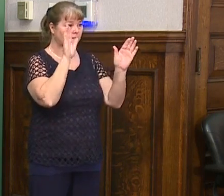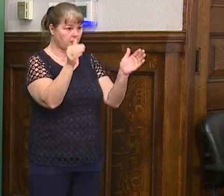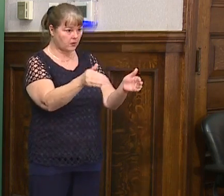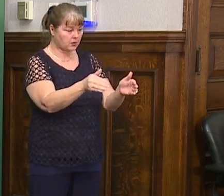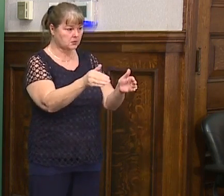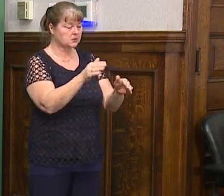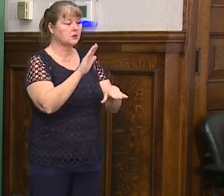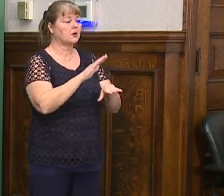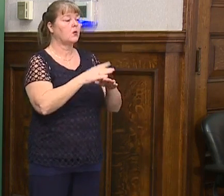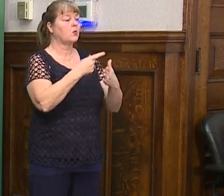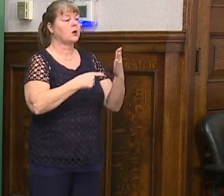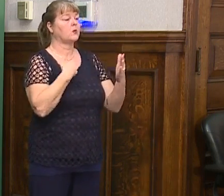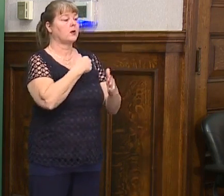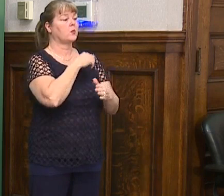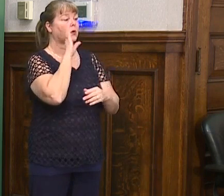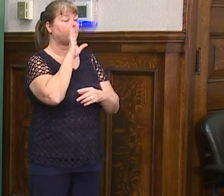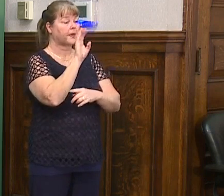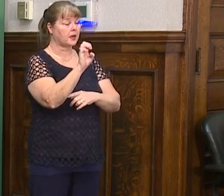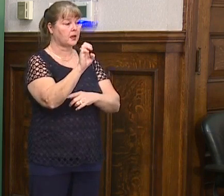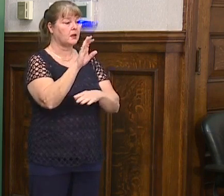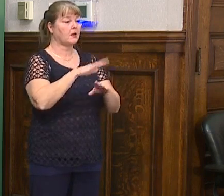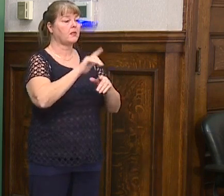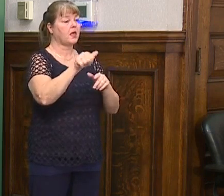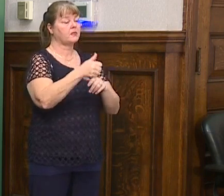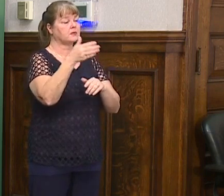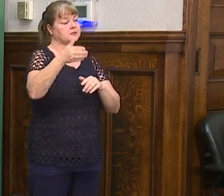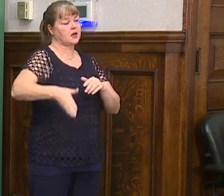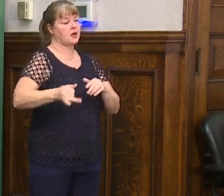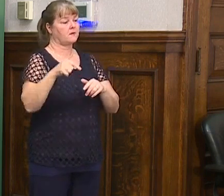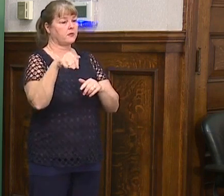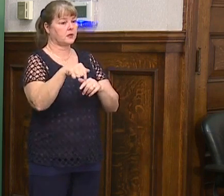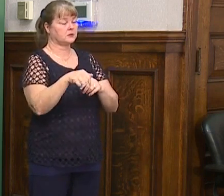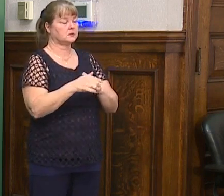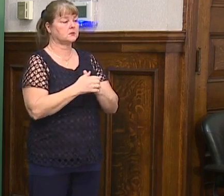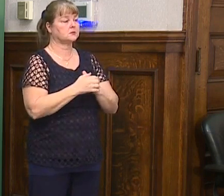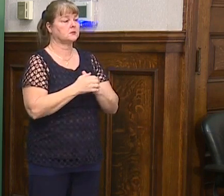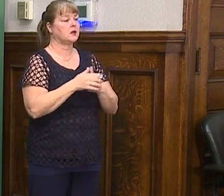on what we will be on the other side of this.